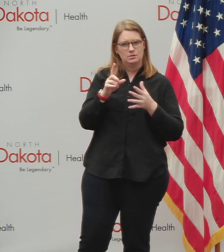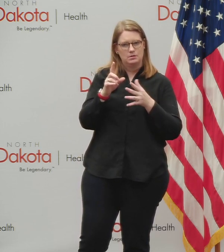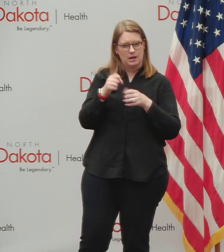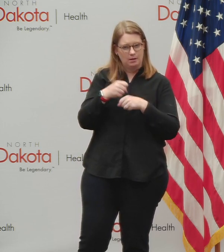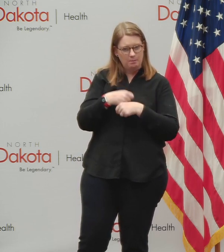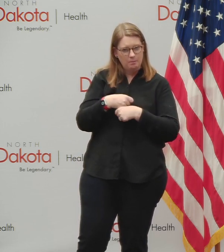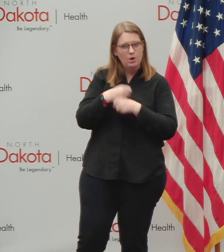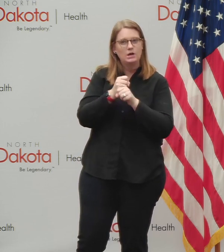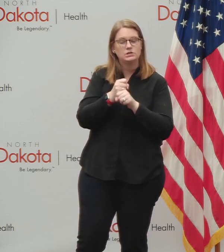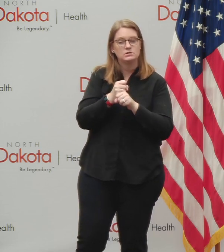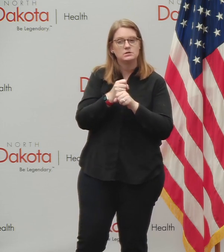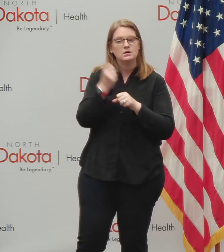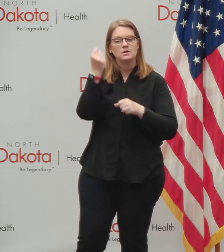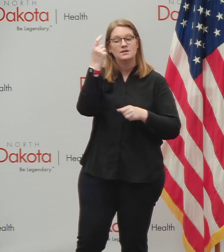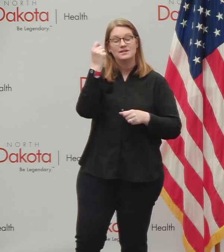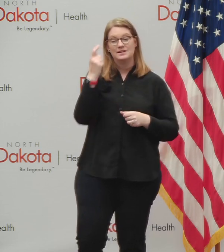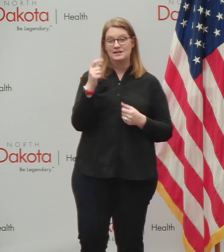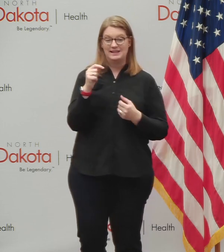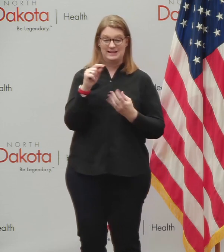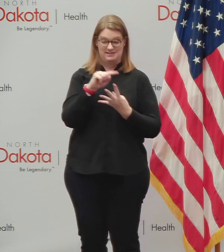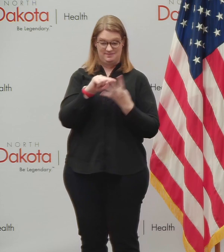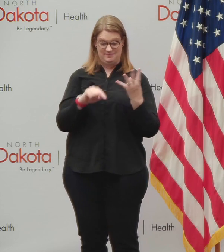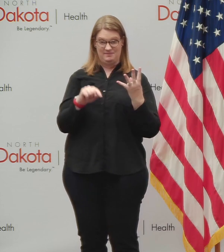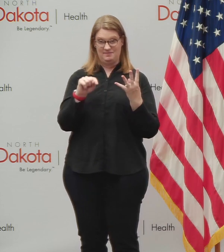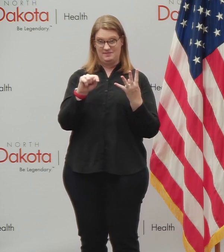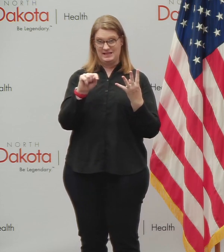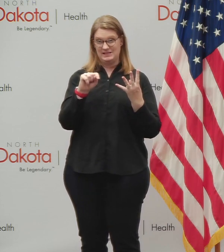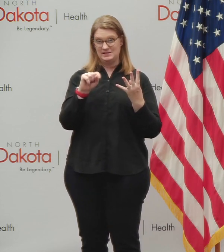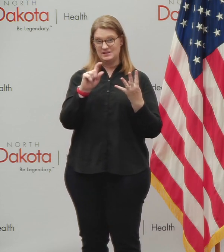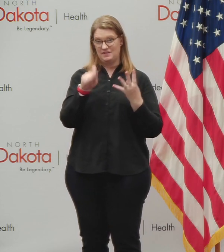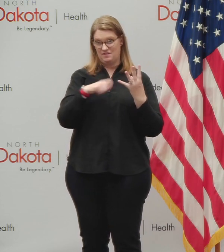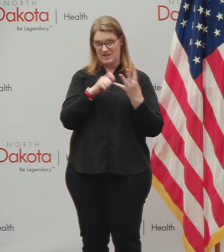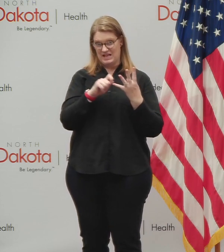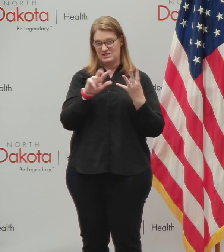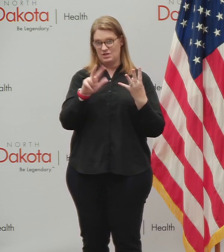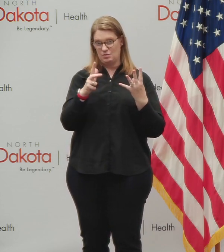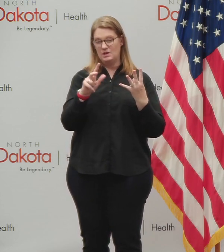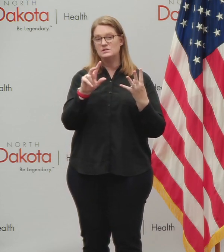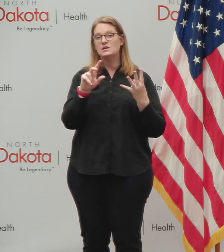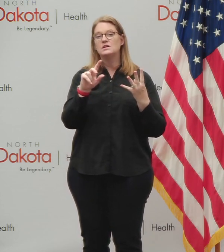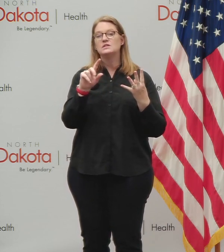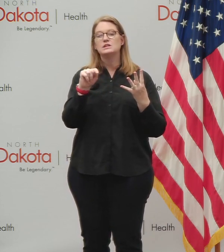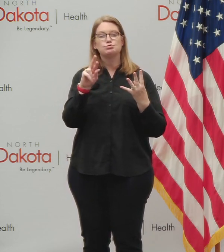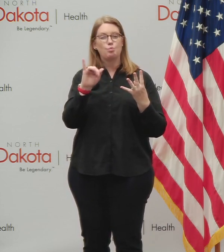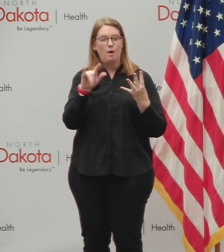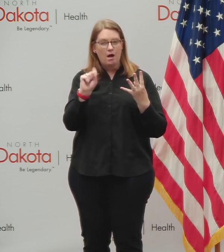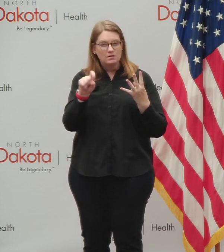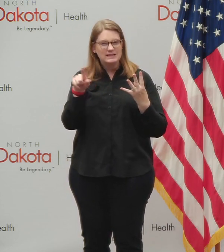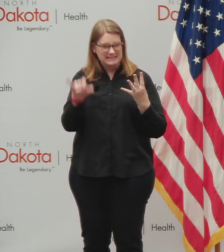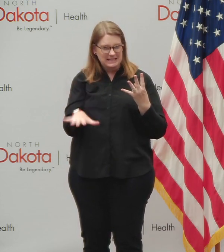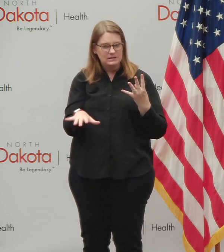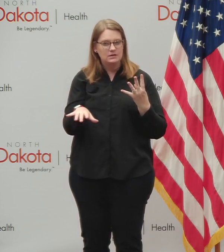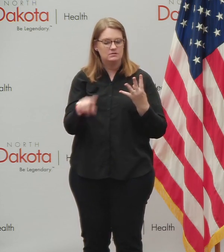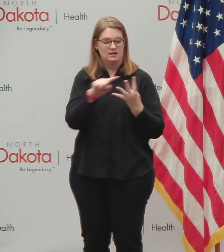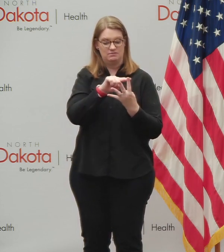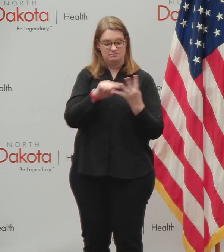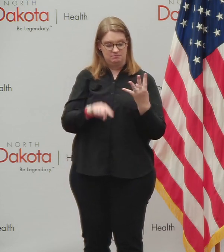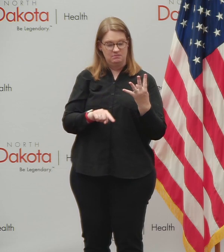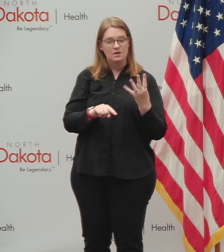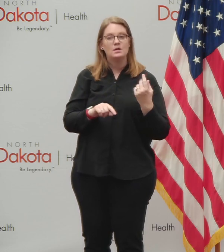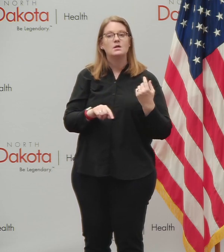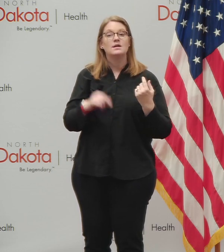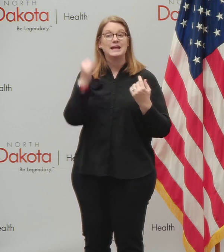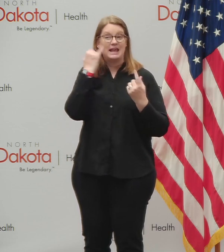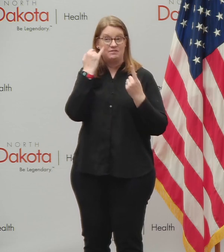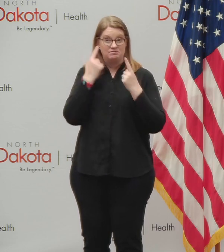These vaccines that are in trial right now in phase three and these 30 to 60,000 trials, if they actually, uh,